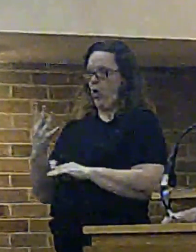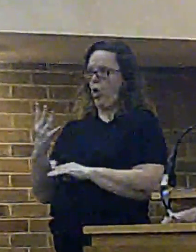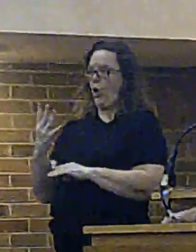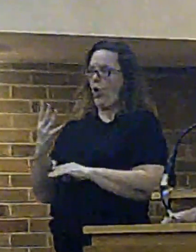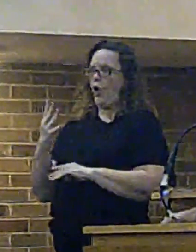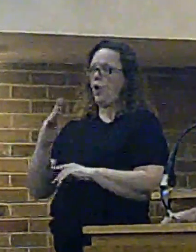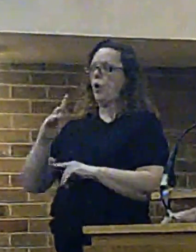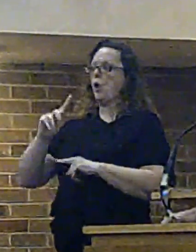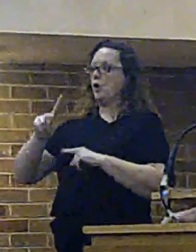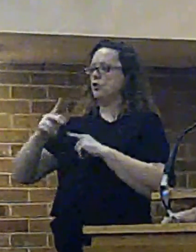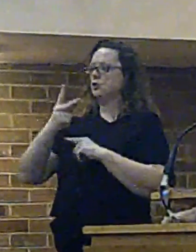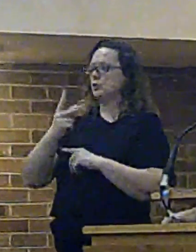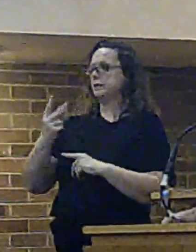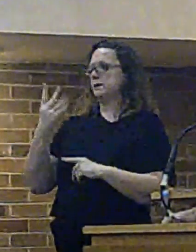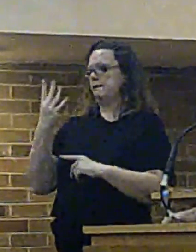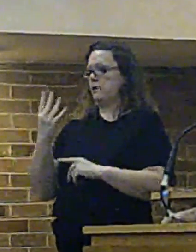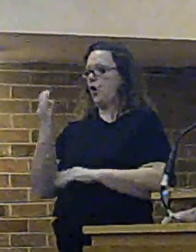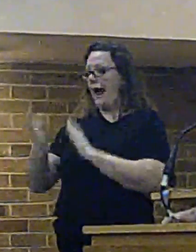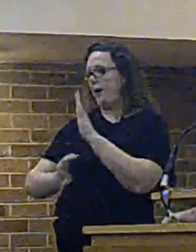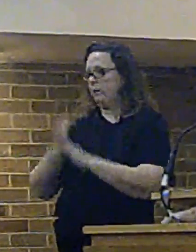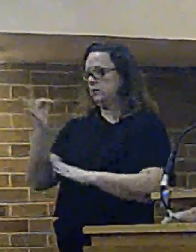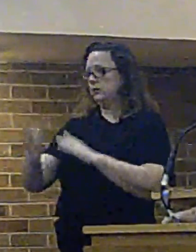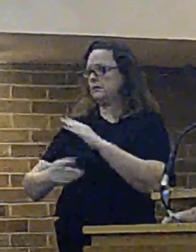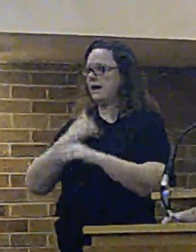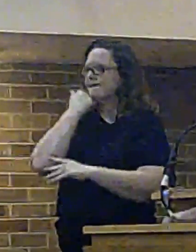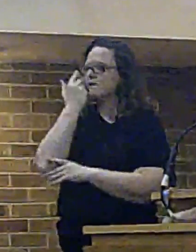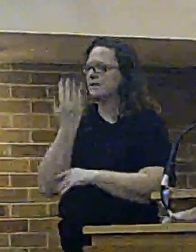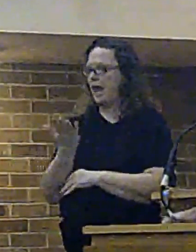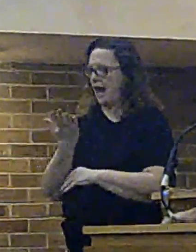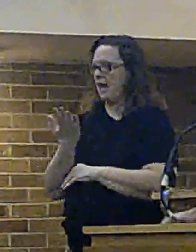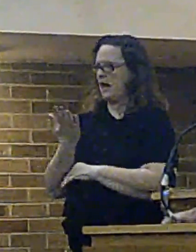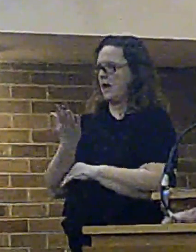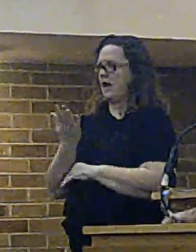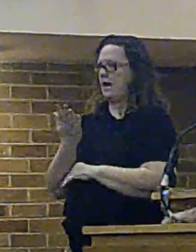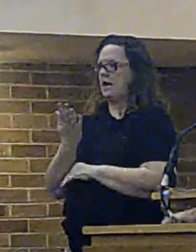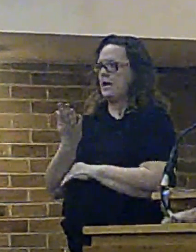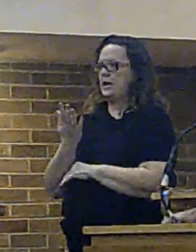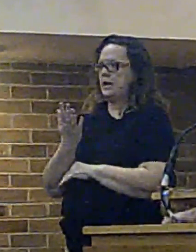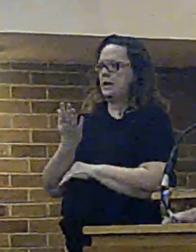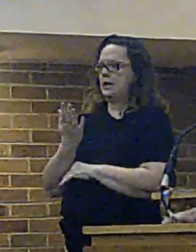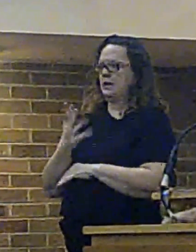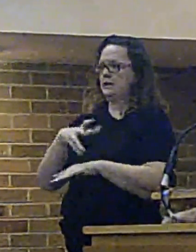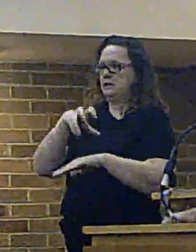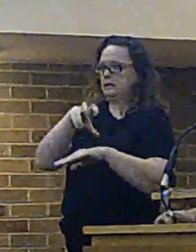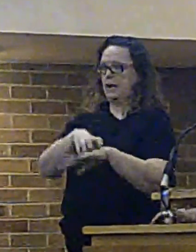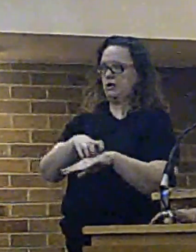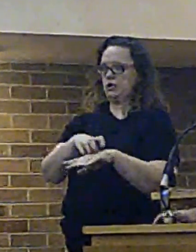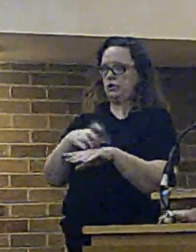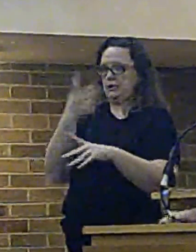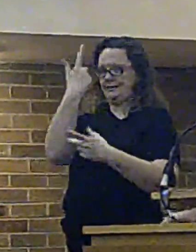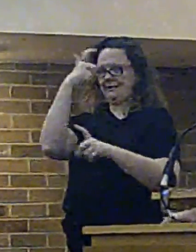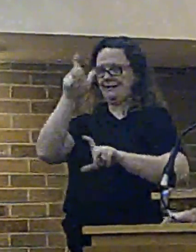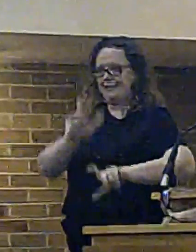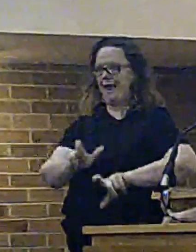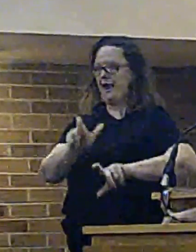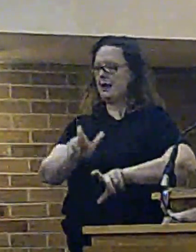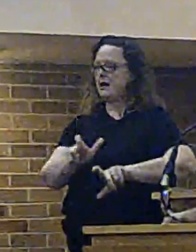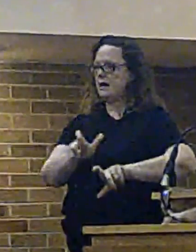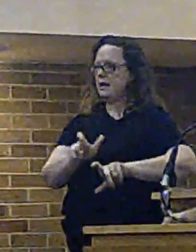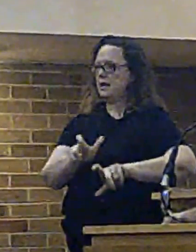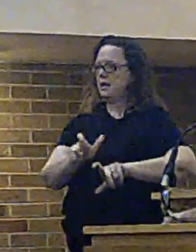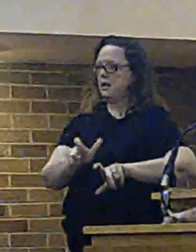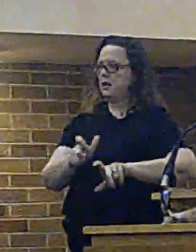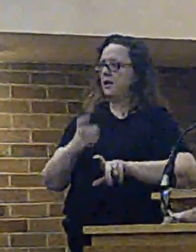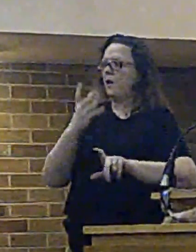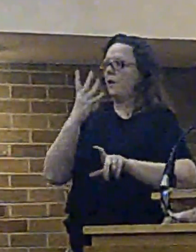whole time. That is with firefighters who are there 24 hours a day on station ostensibly through a